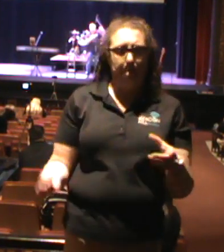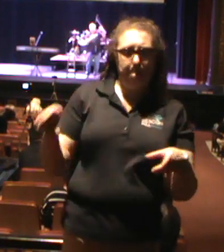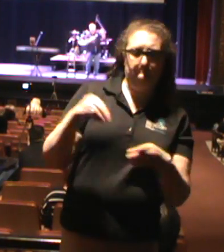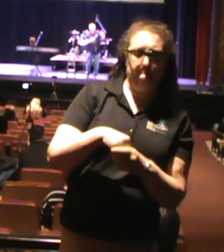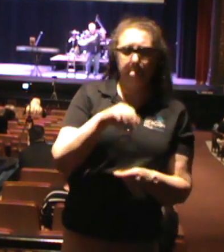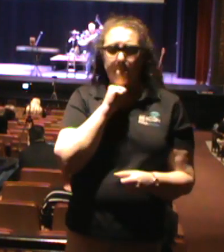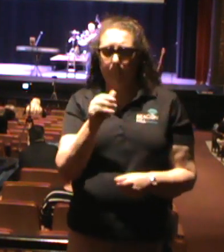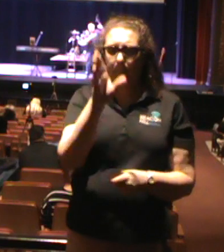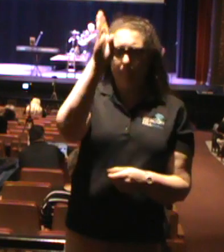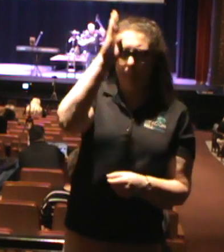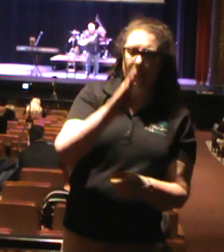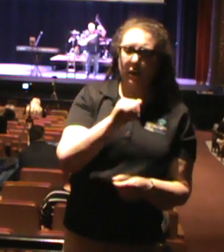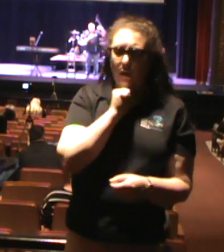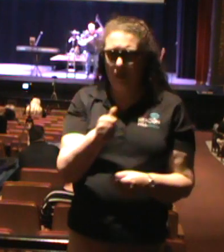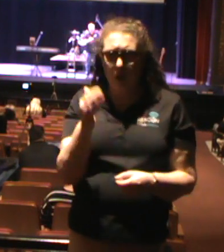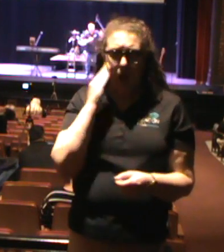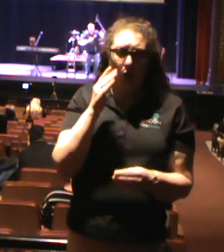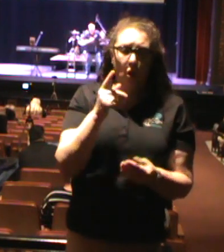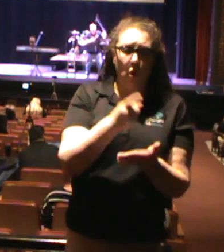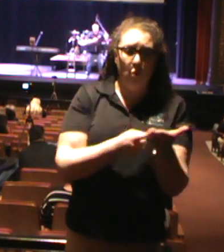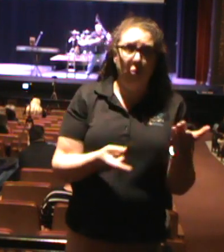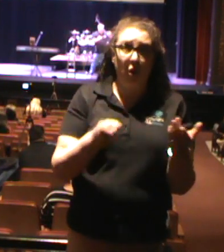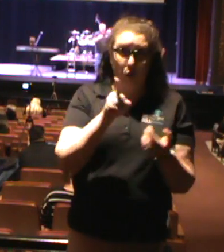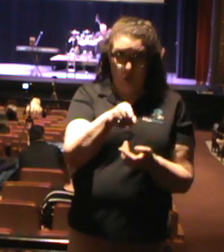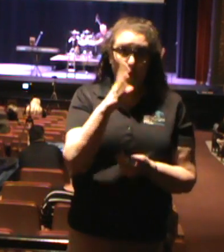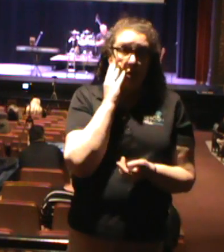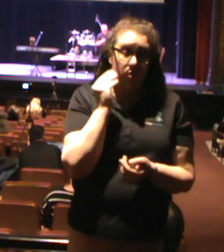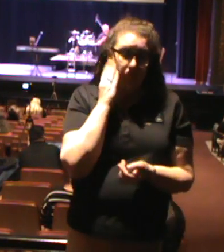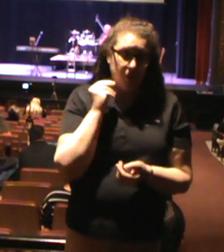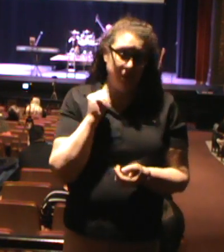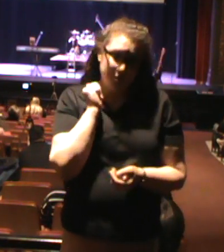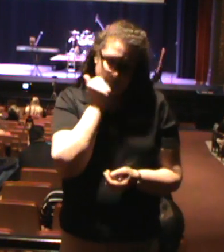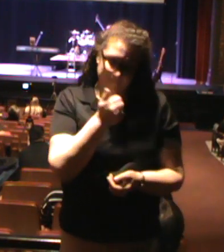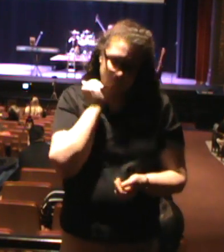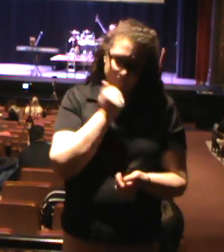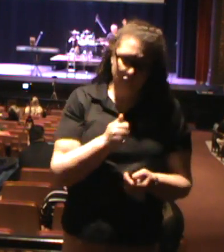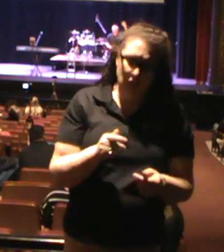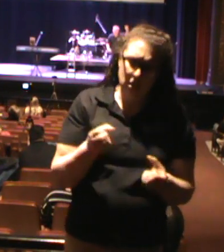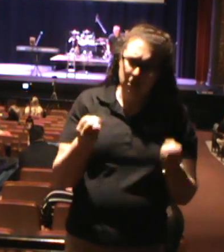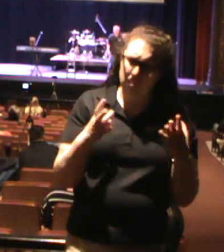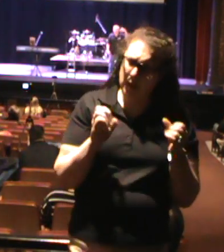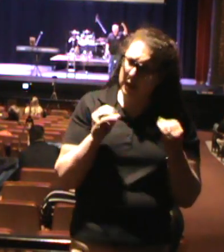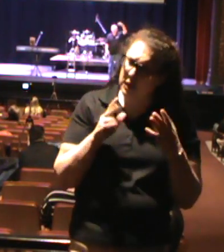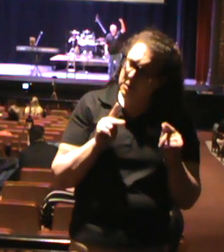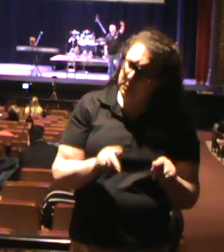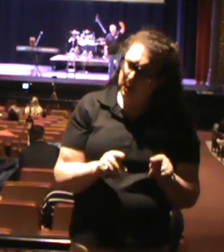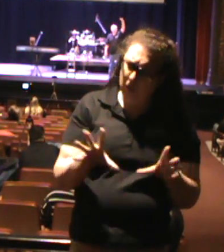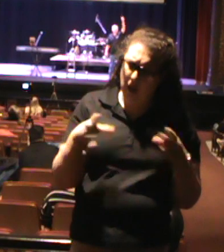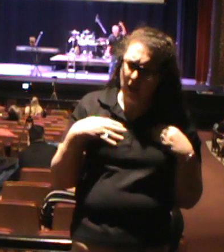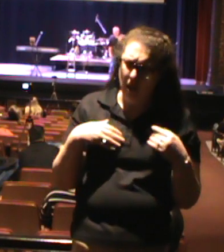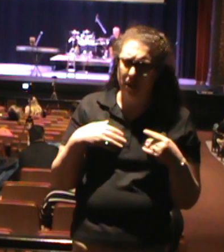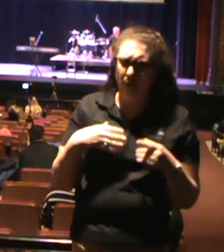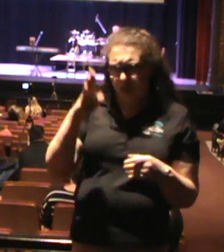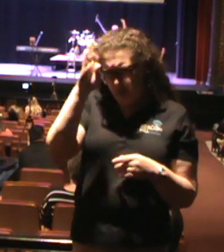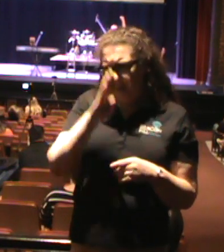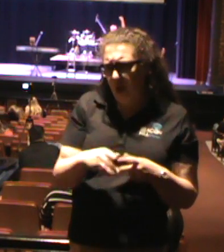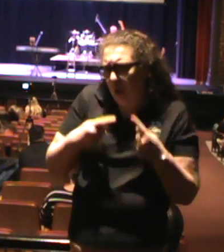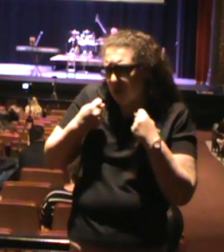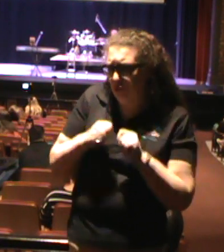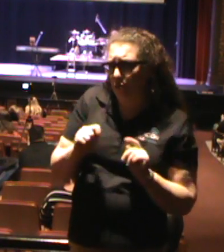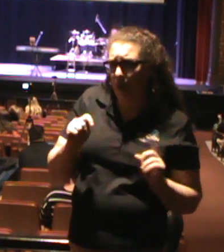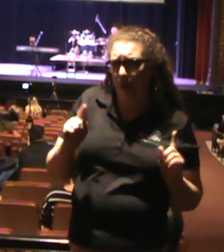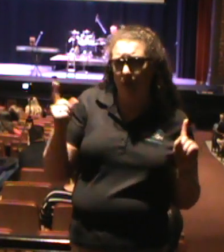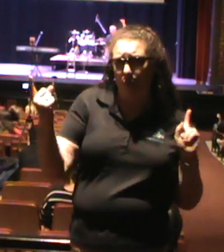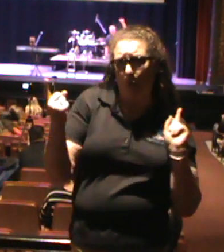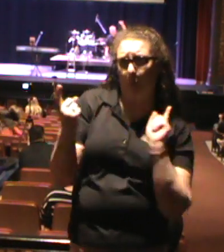into your life that doesn't know what you're going through. See, so many people have this God that they're trying to reach. We have a God who came down the mountain